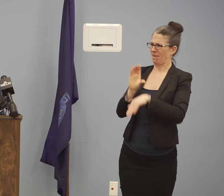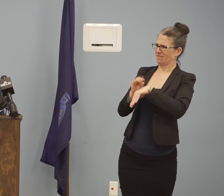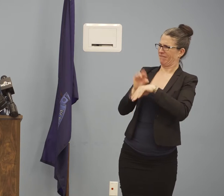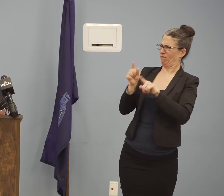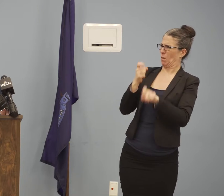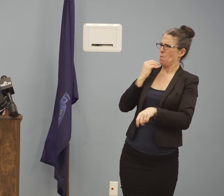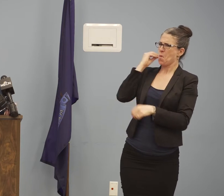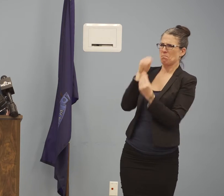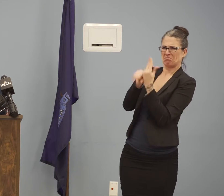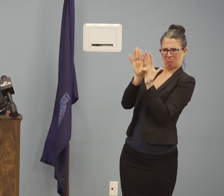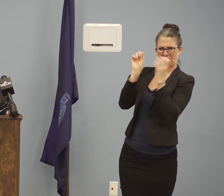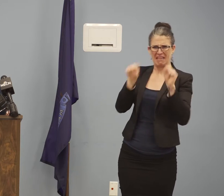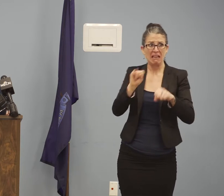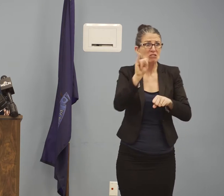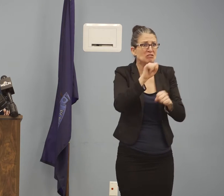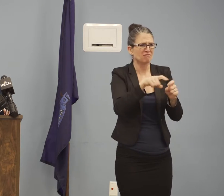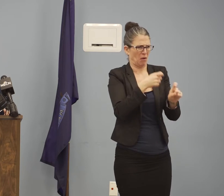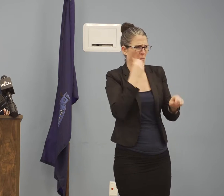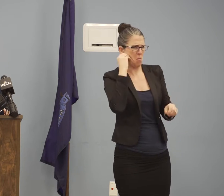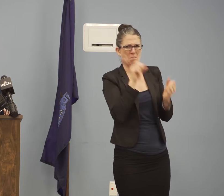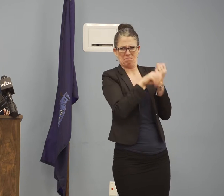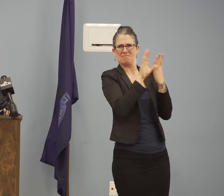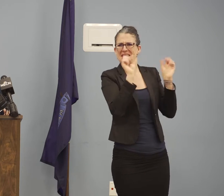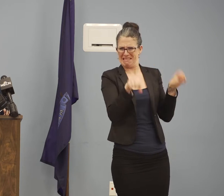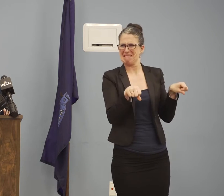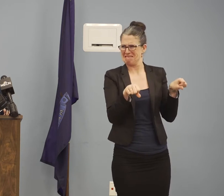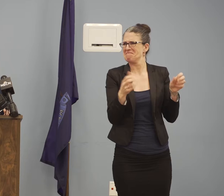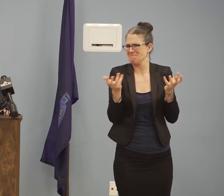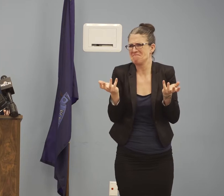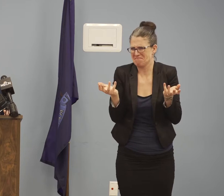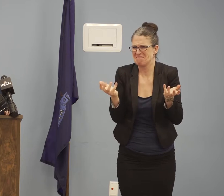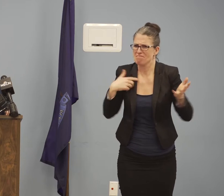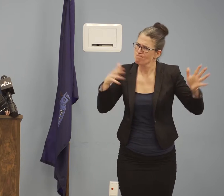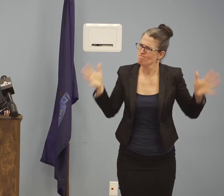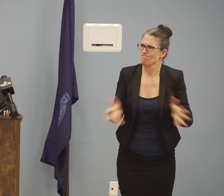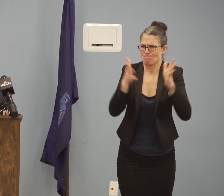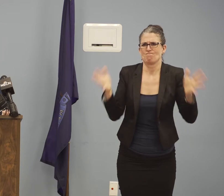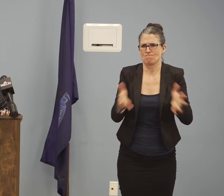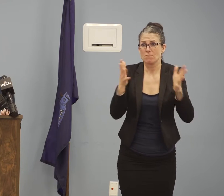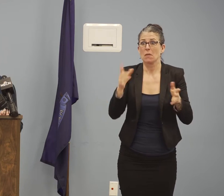I urge employees to implement social distancing best practices.